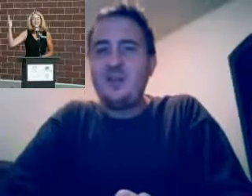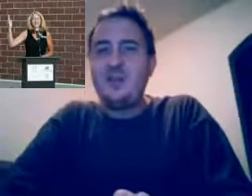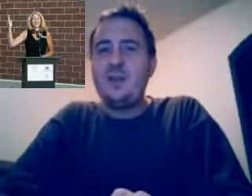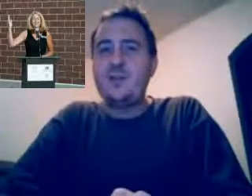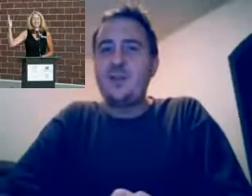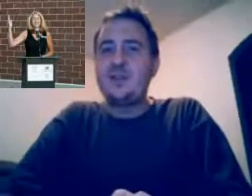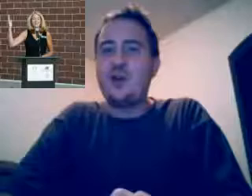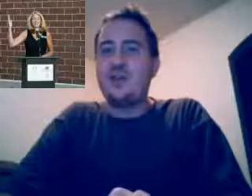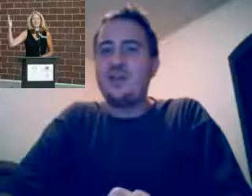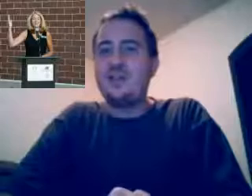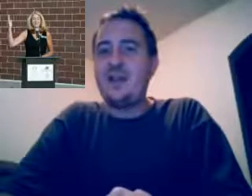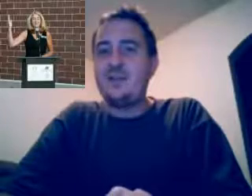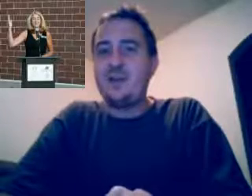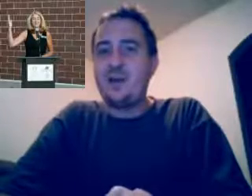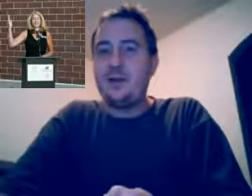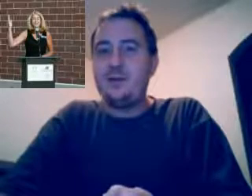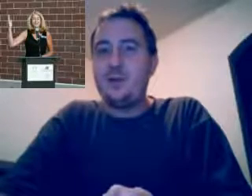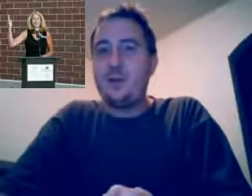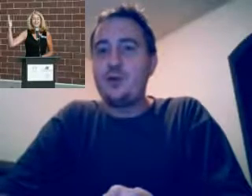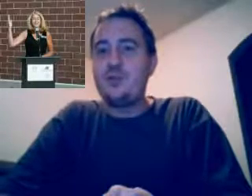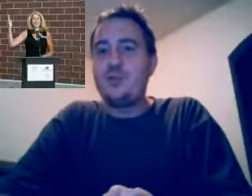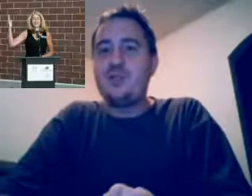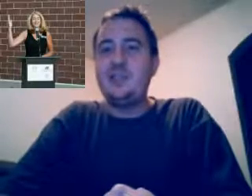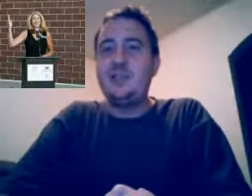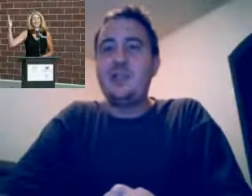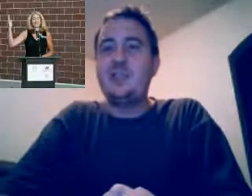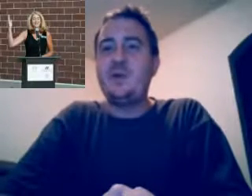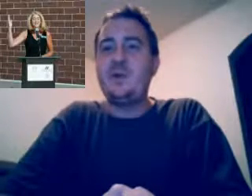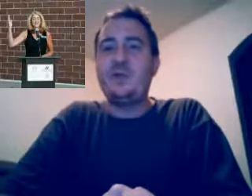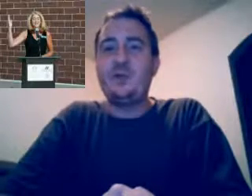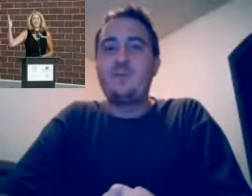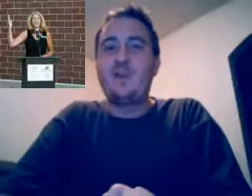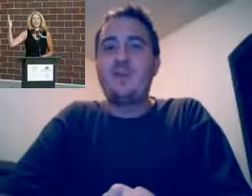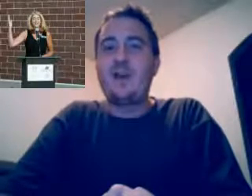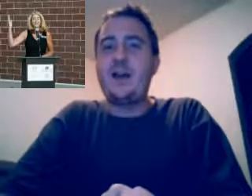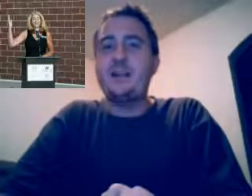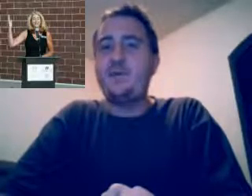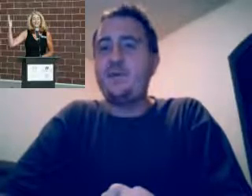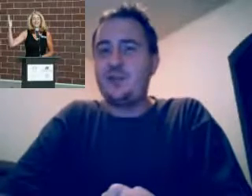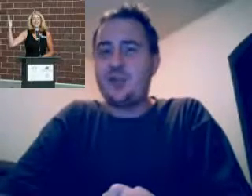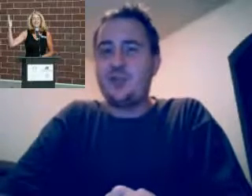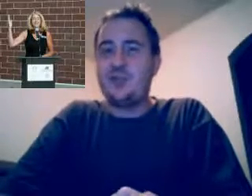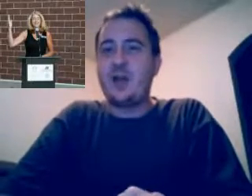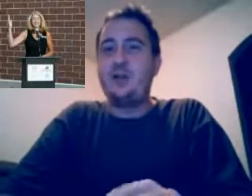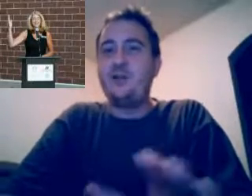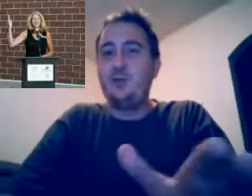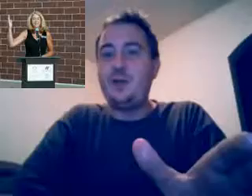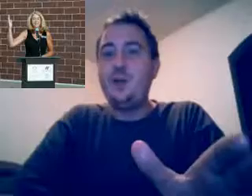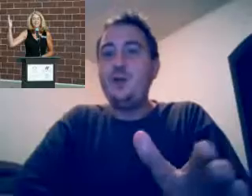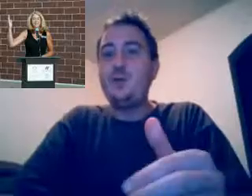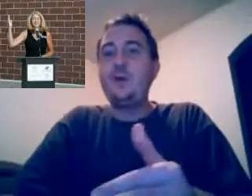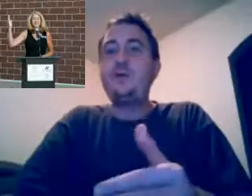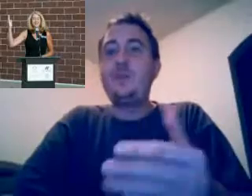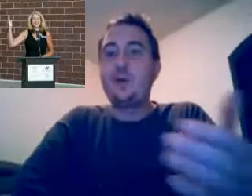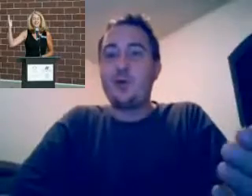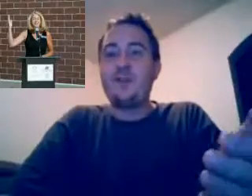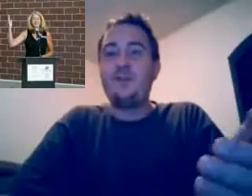from its earliest days, Grayland's approach to teaching has been influenced by the philosophy of educator John Dewey, who believed in progressive